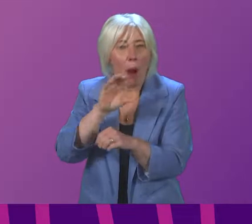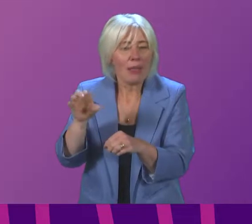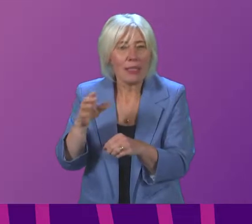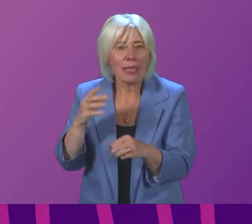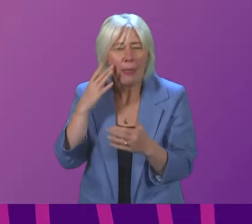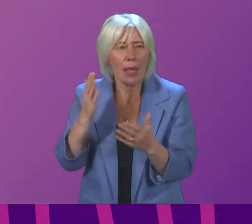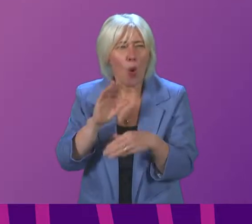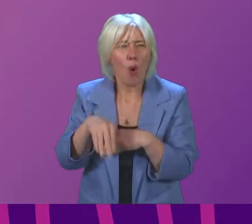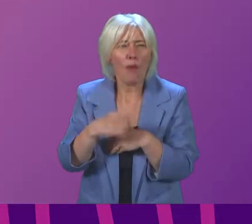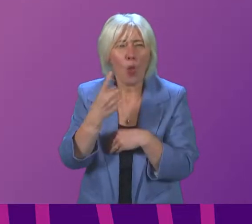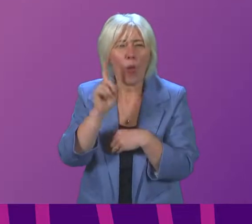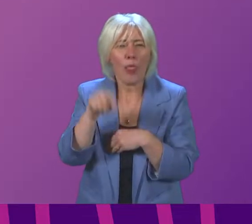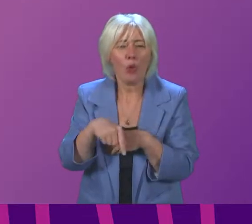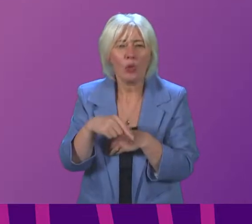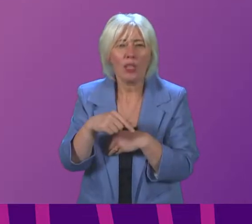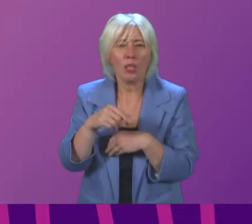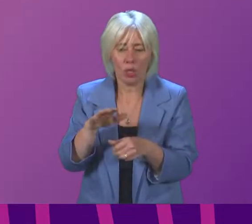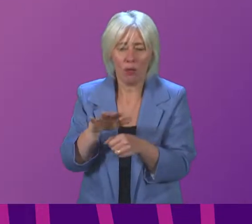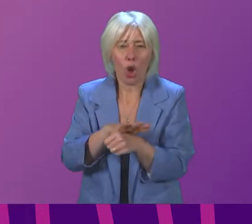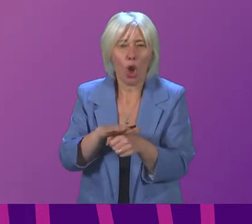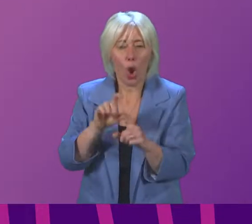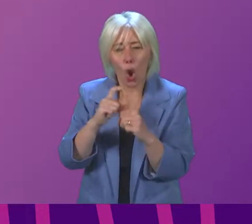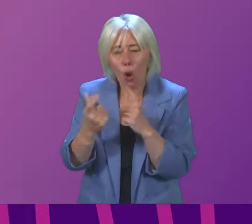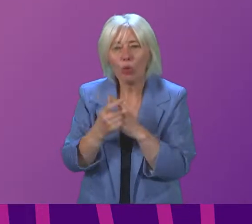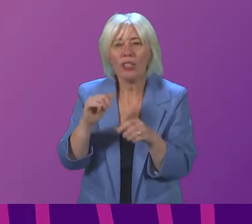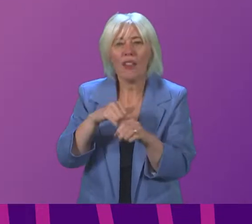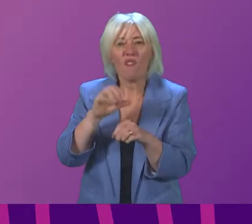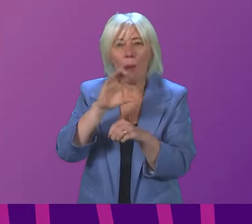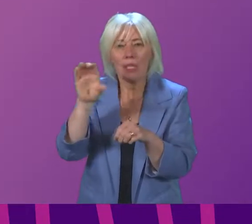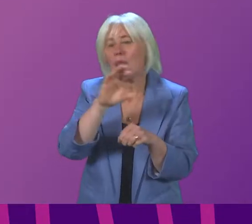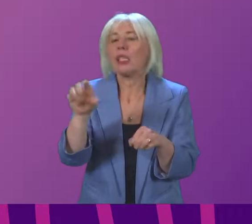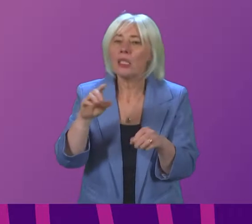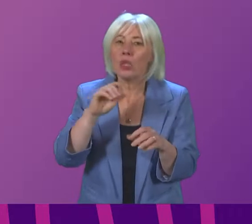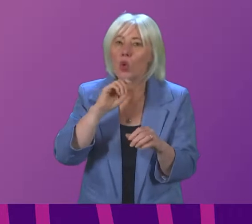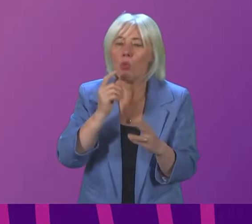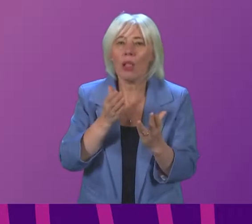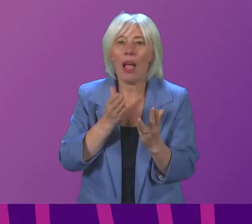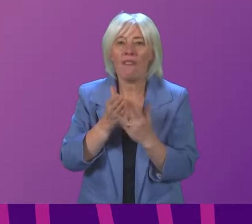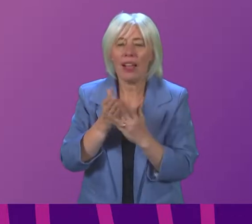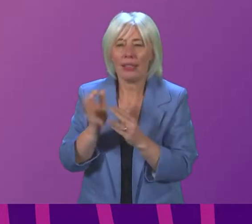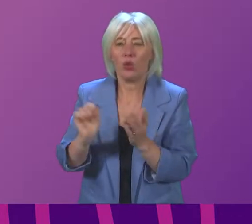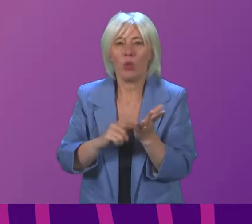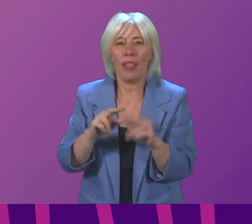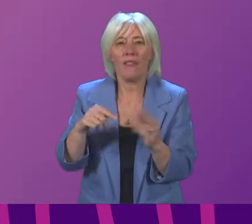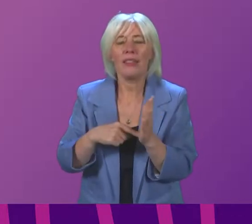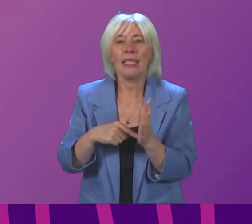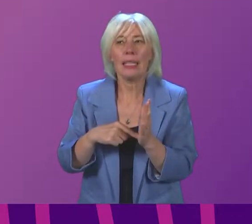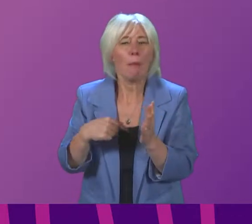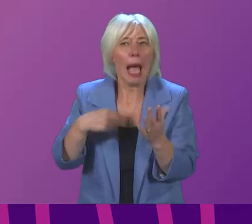over a thousand community pharmacies and dispensing GPs across the country providing access to lateral flow tests